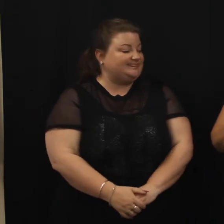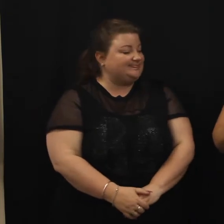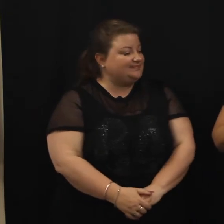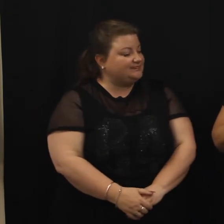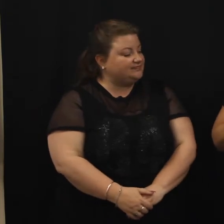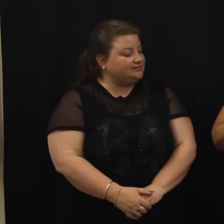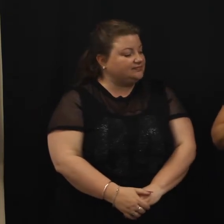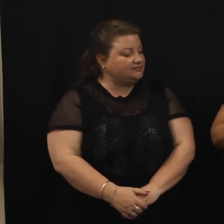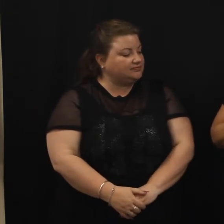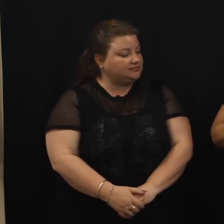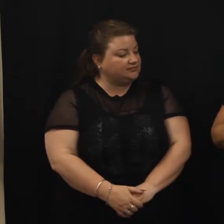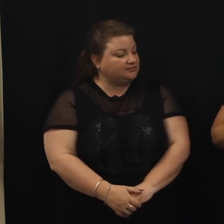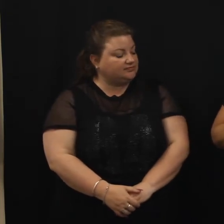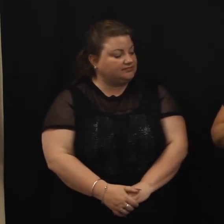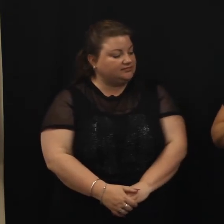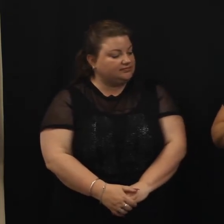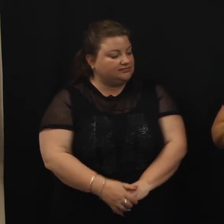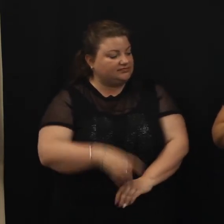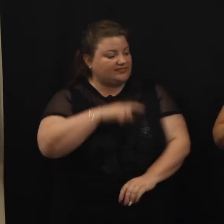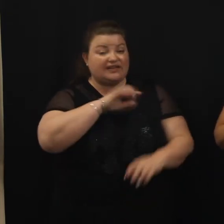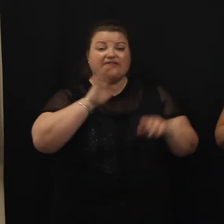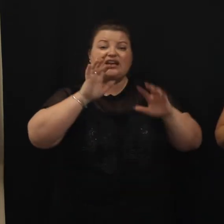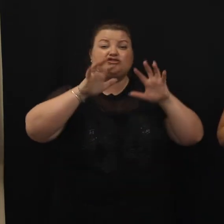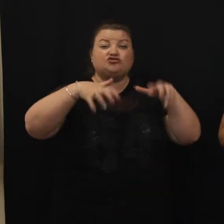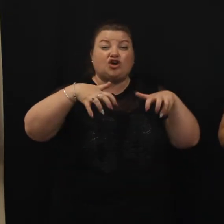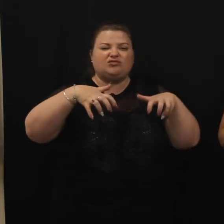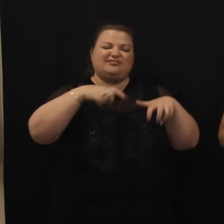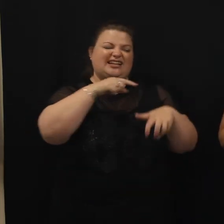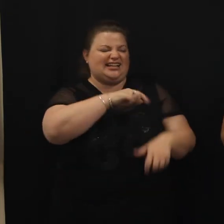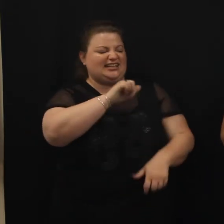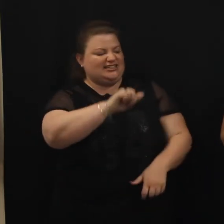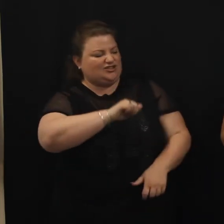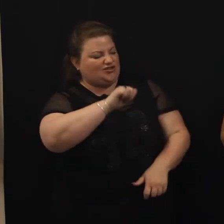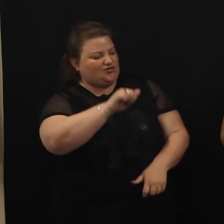And the troll is okay with just eating toast.